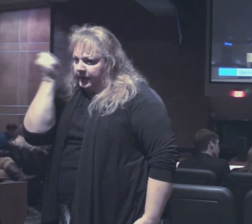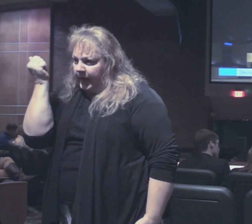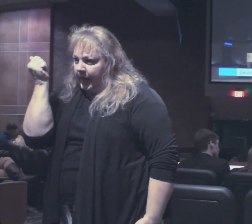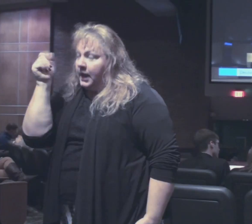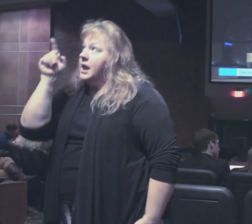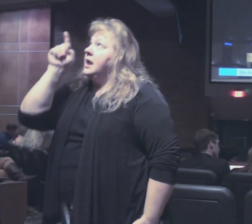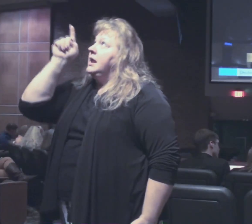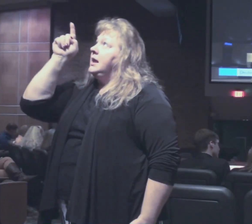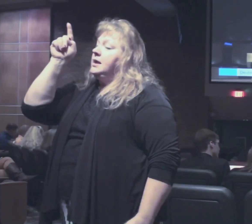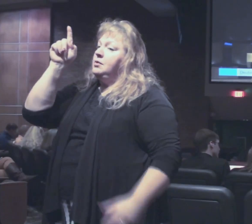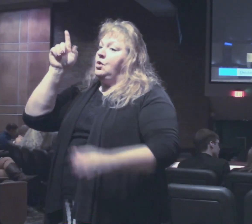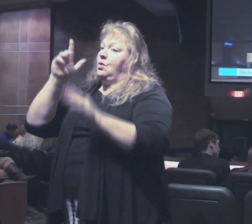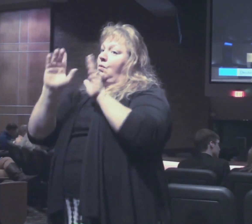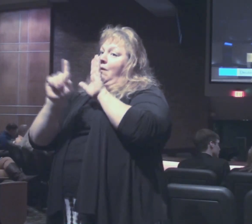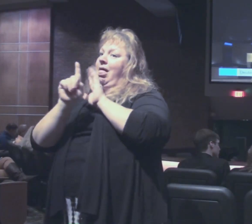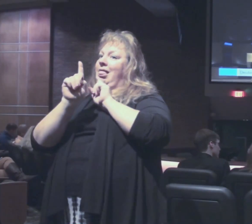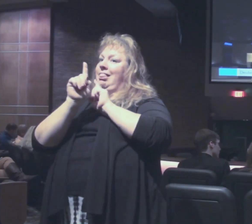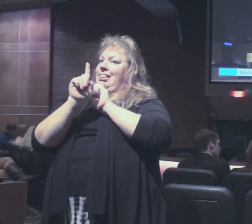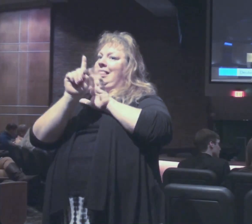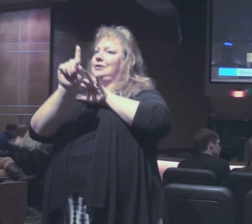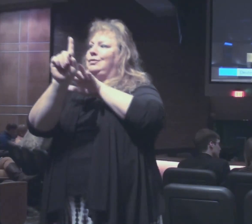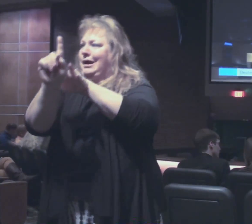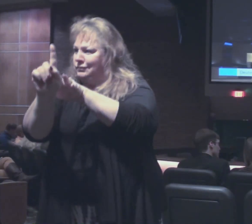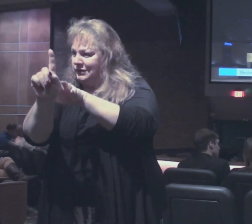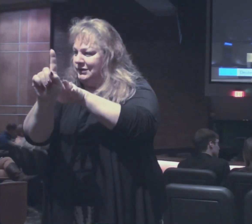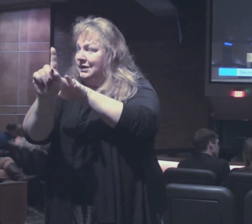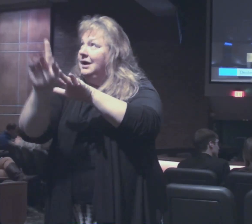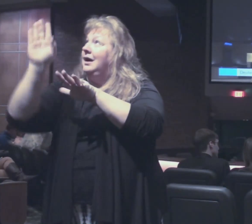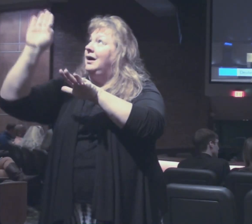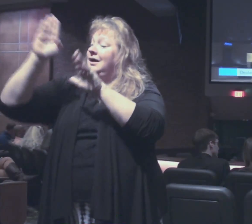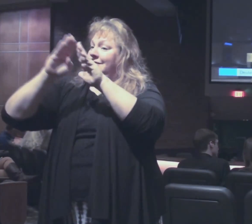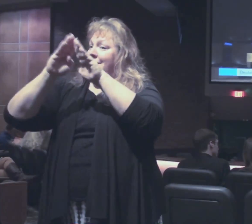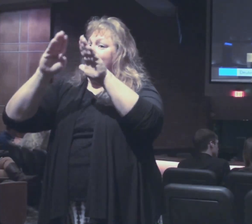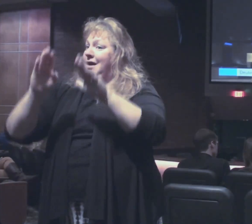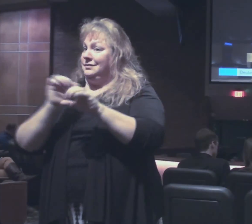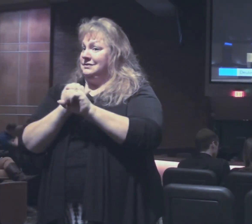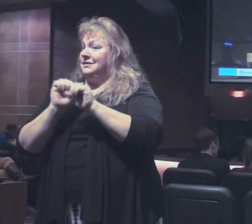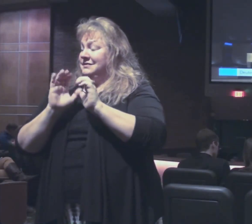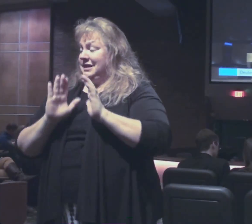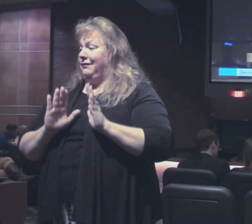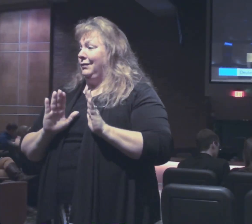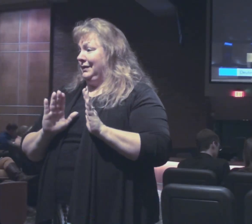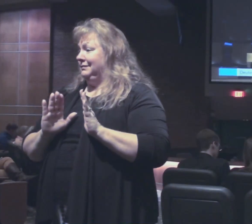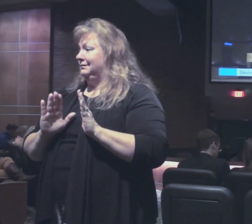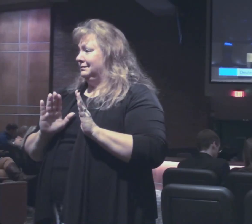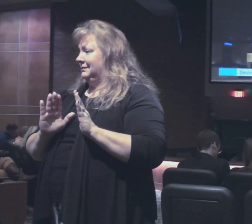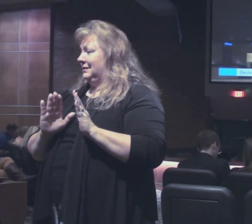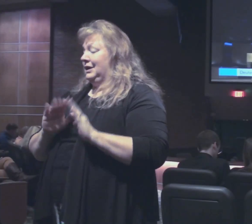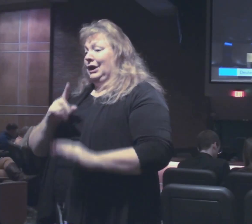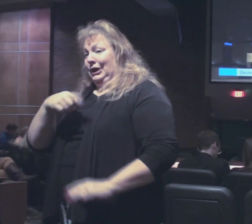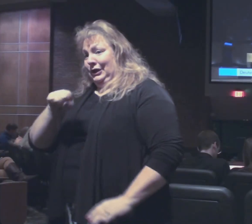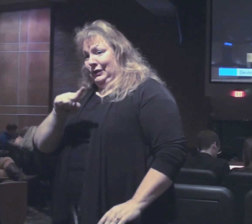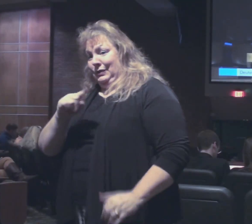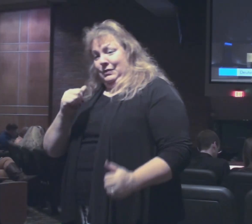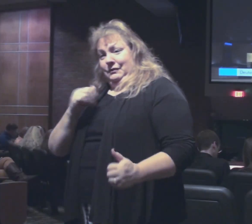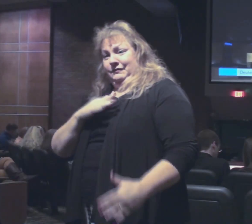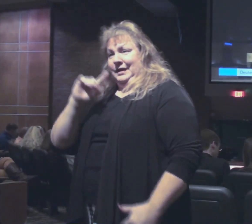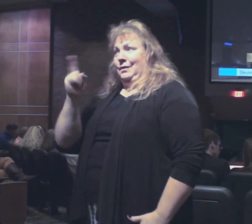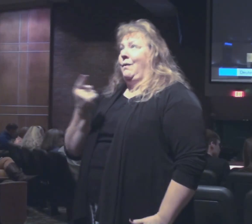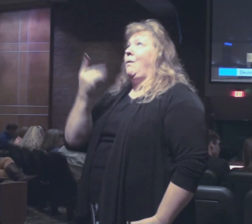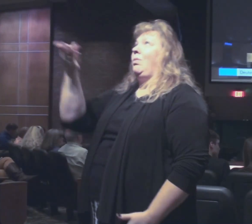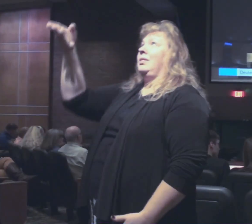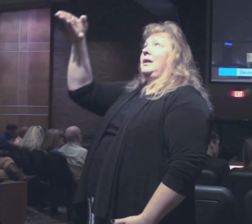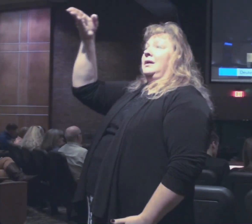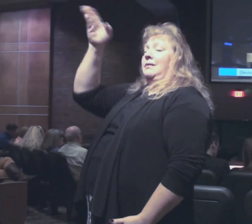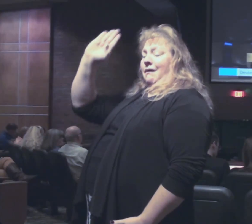who brought you from the land of Egypt out of the house of slavery. You shall fear only the